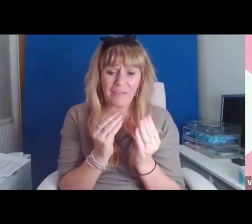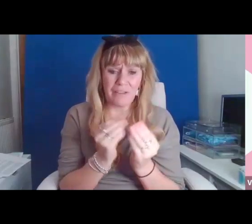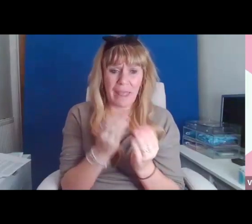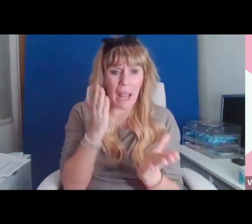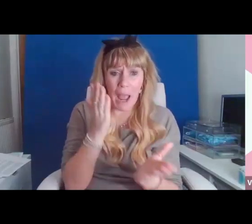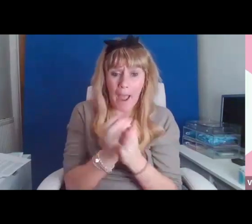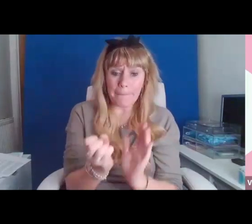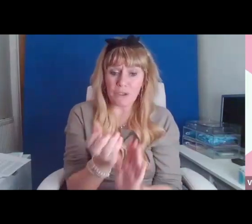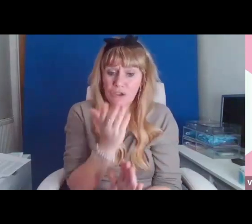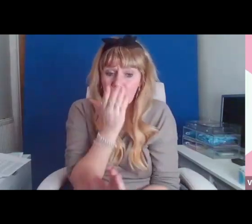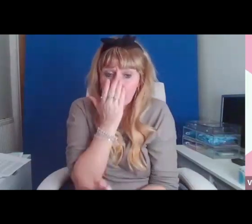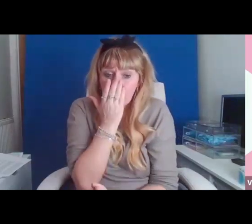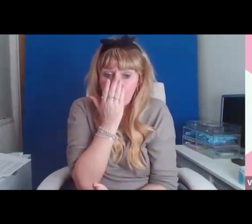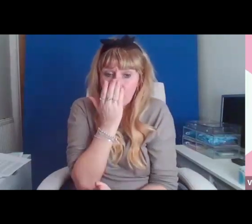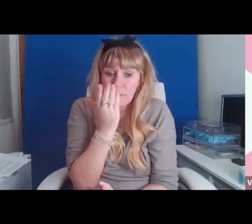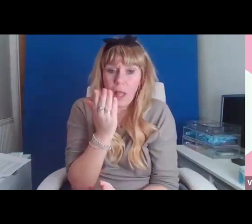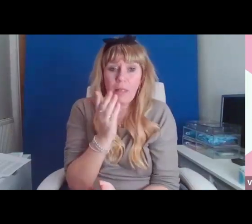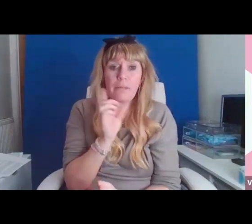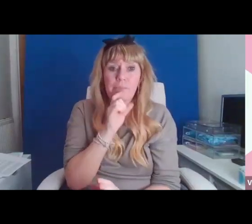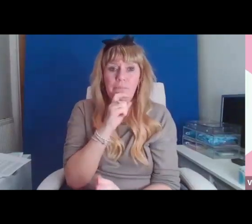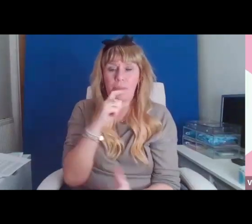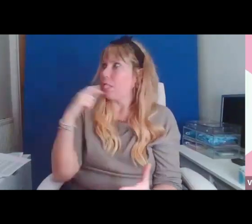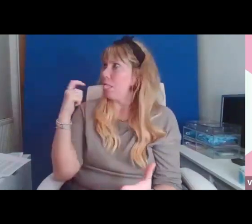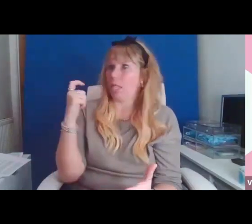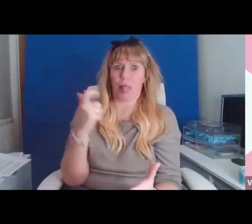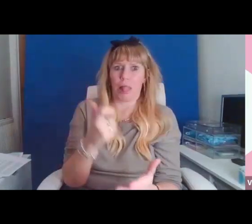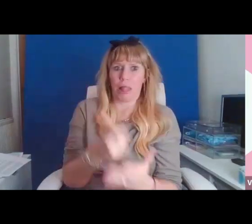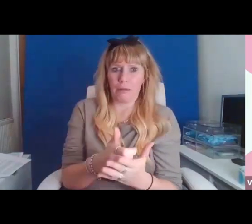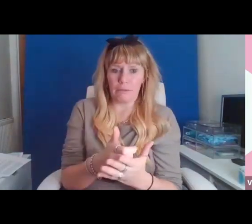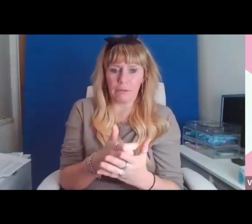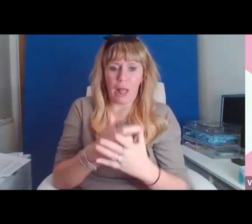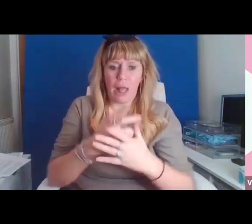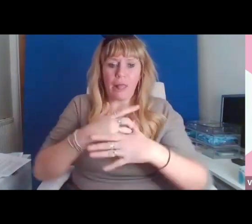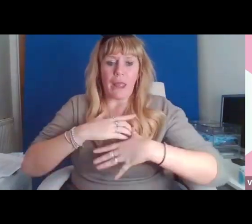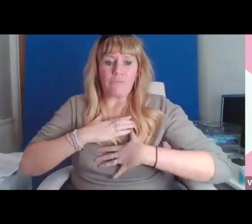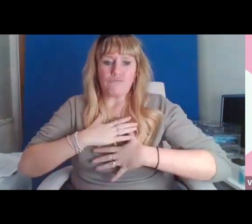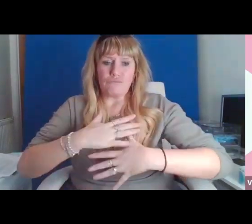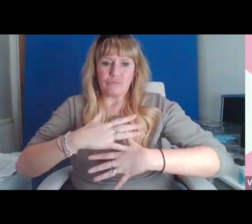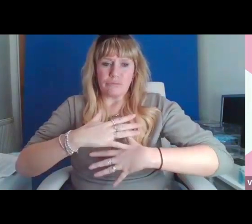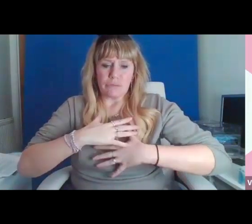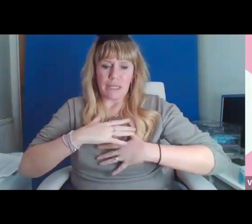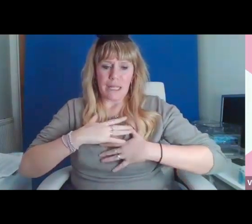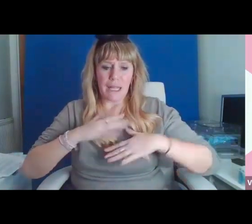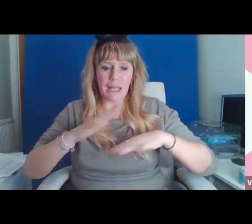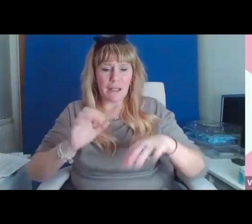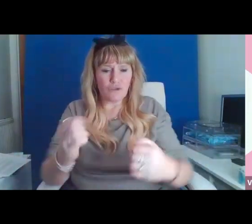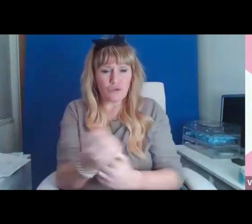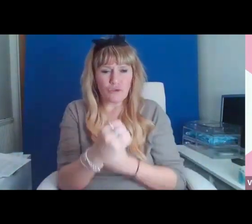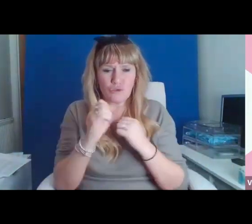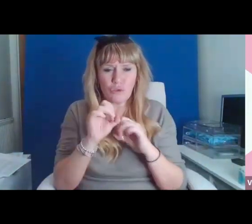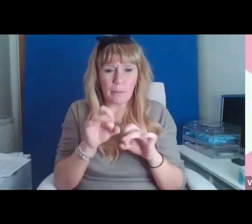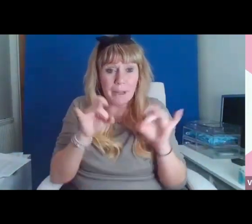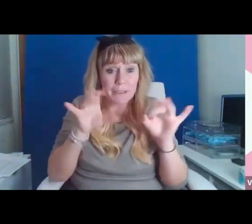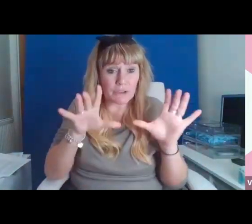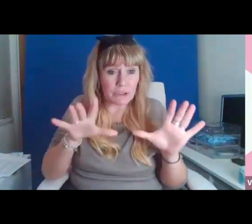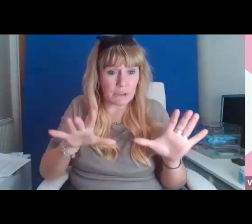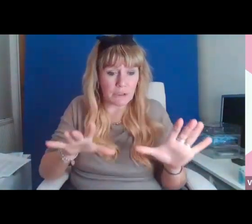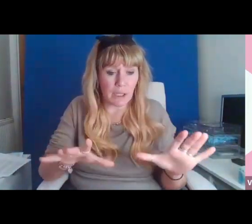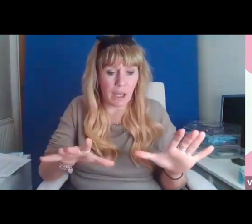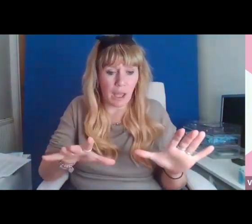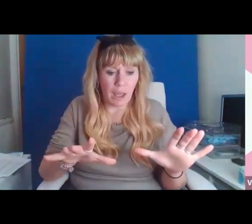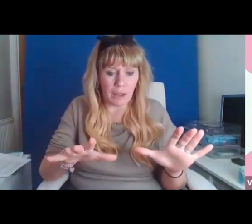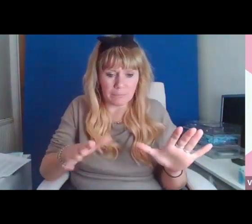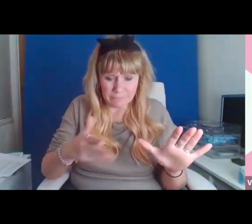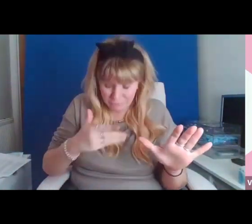that takes people by surprise, that breathes strong magic. I Come From a Body